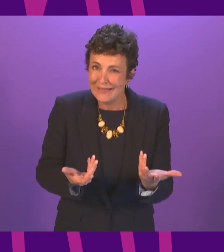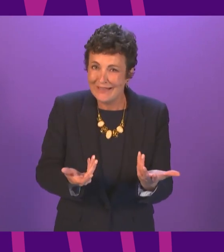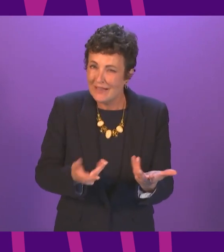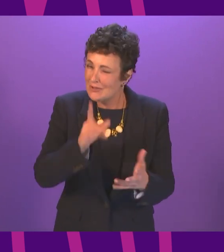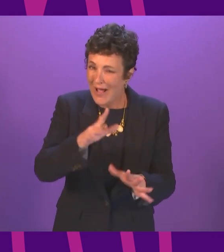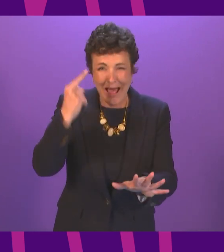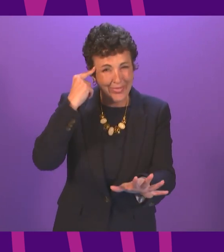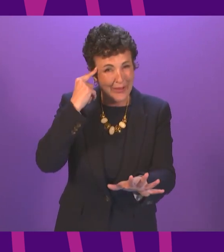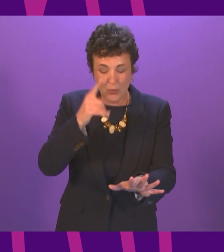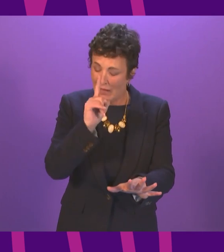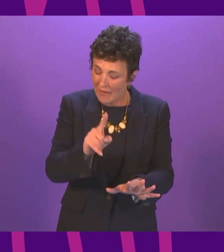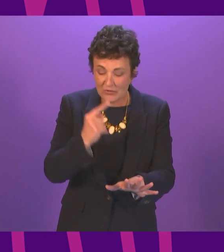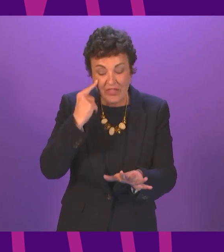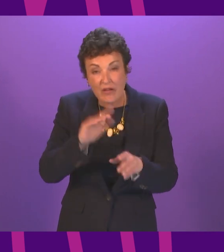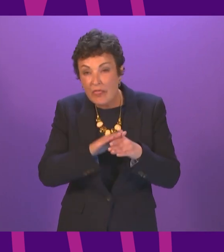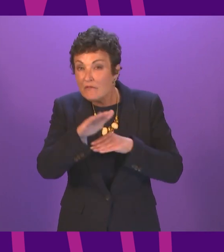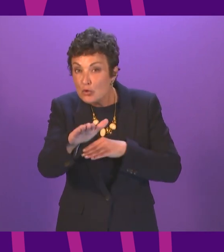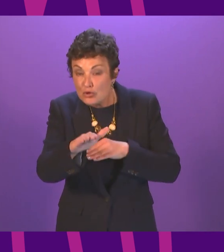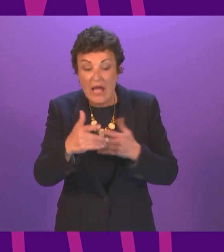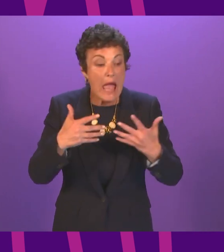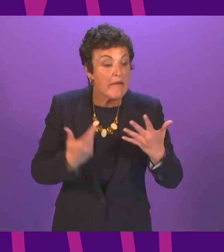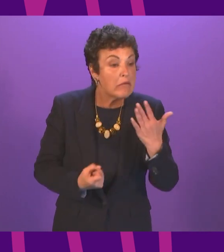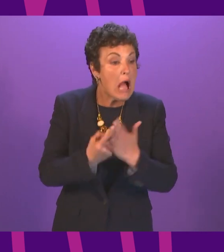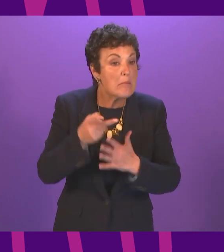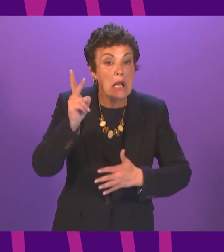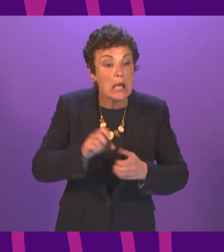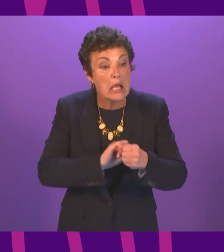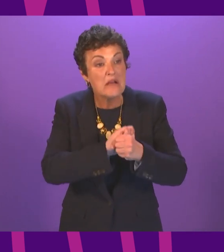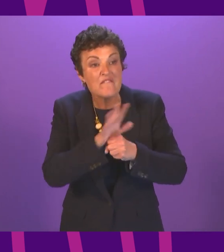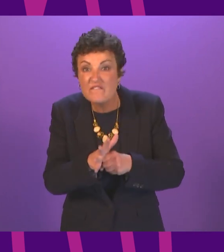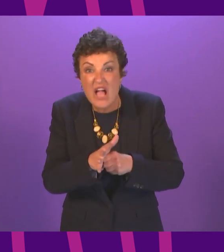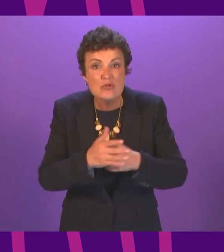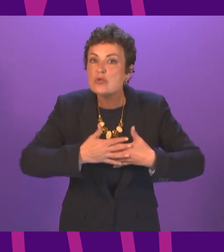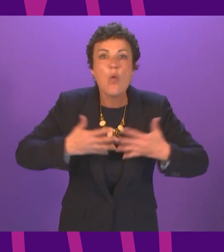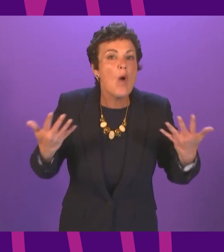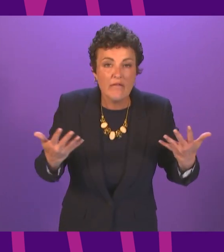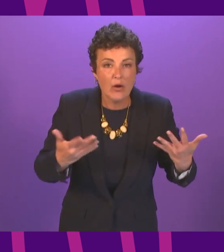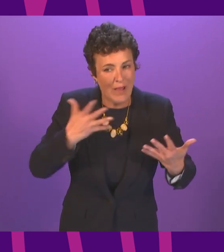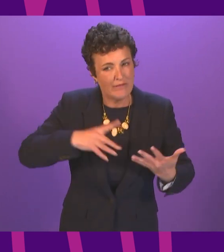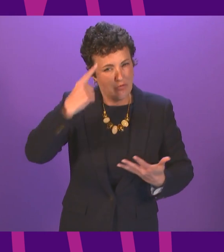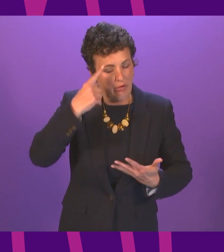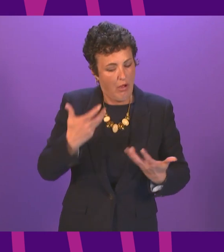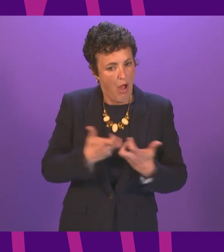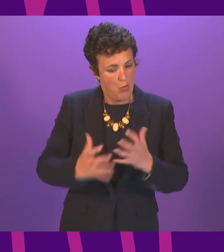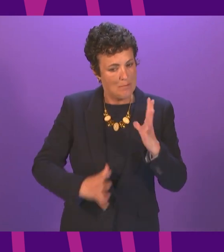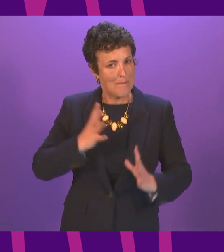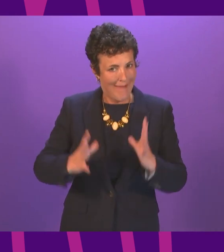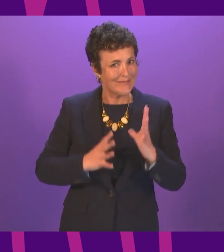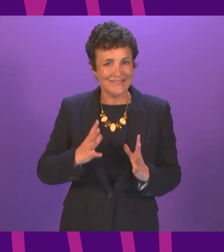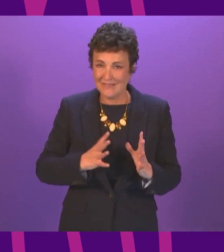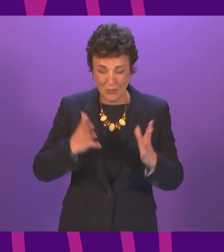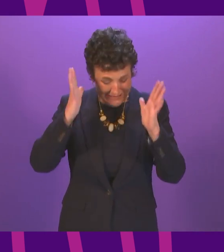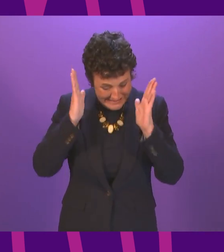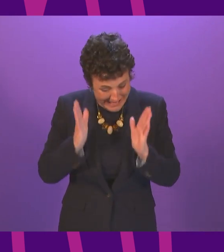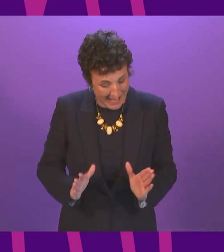look at our preparedness for dealing with pandemics in the months to come but we must become more prepared